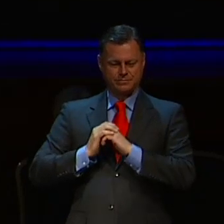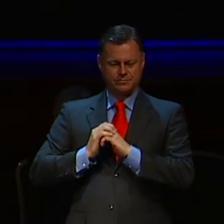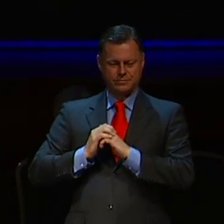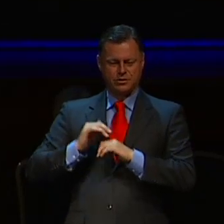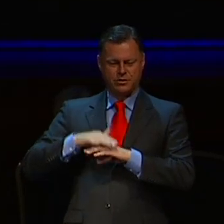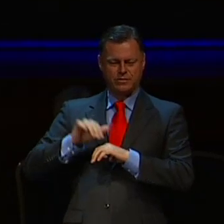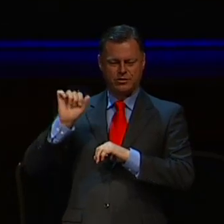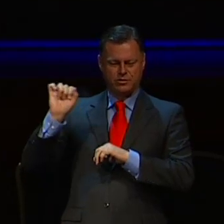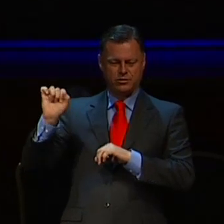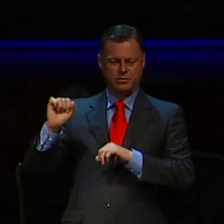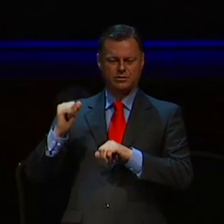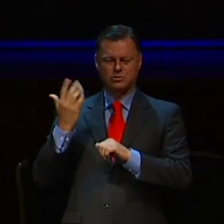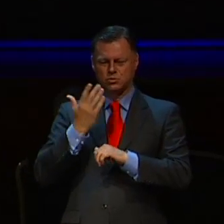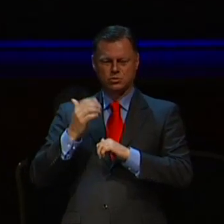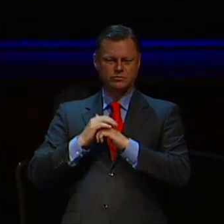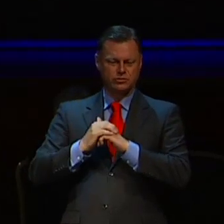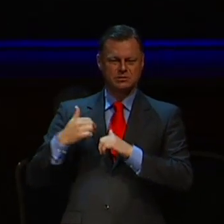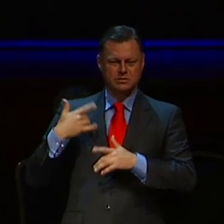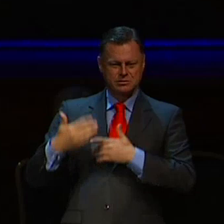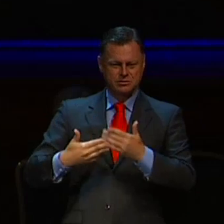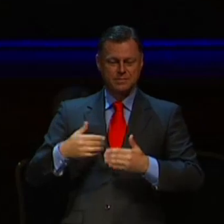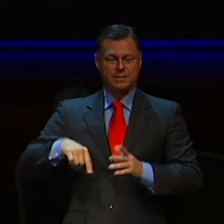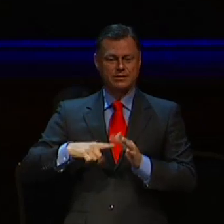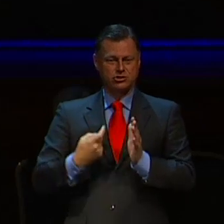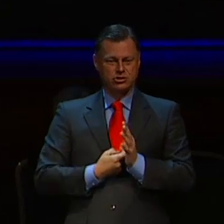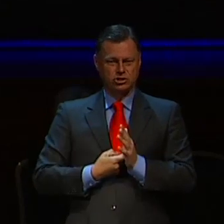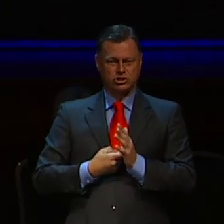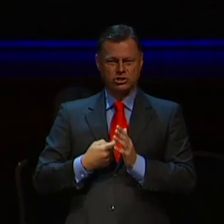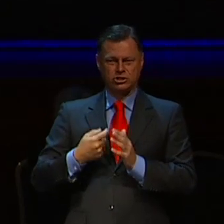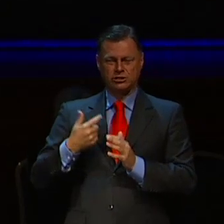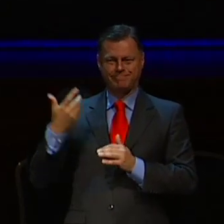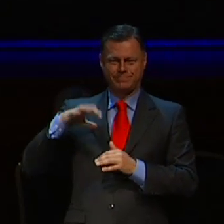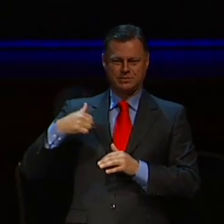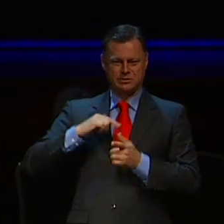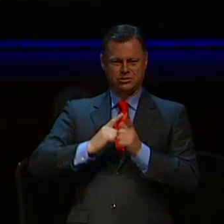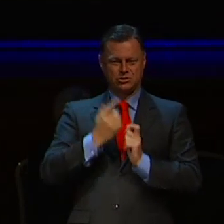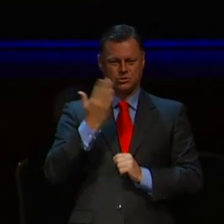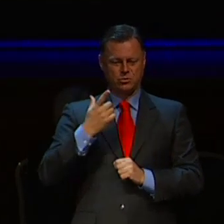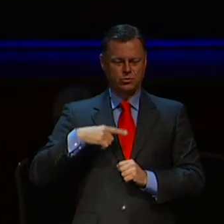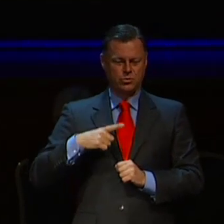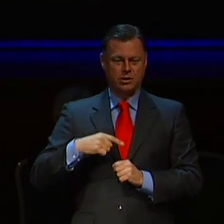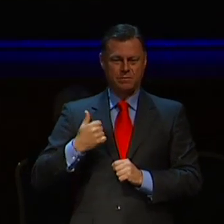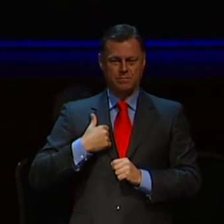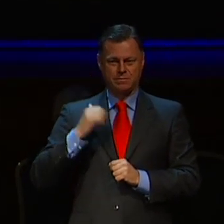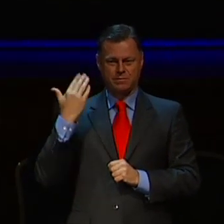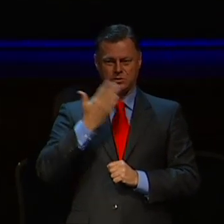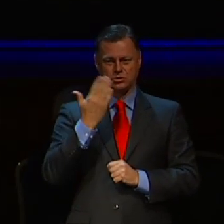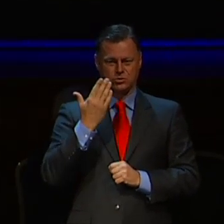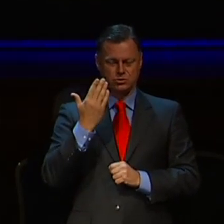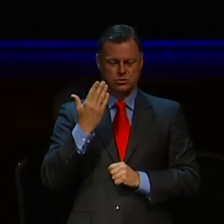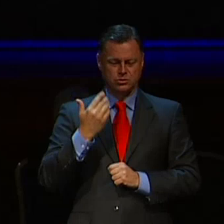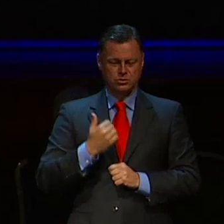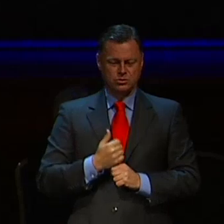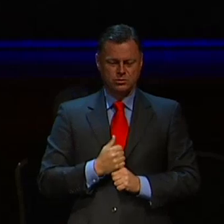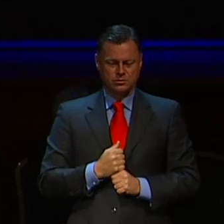I go to a mainstream school, but this year I was forced to change schools because the one I was at was gradually reducing